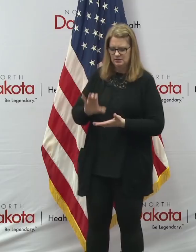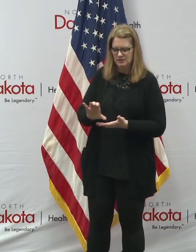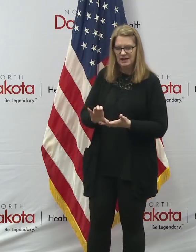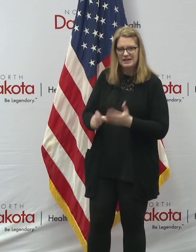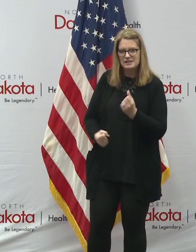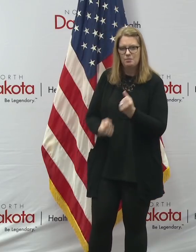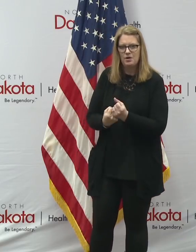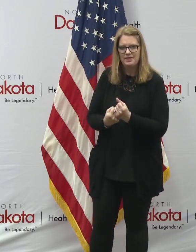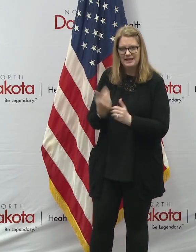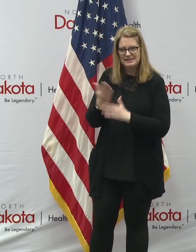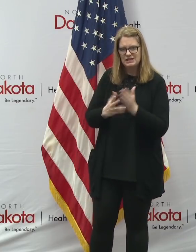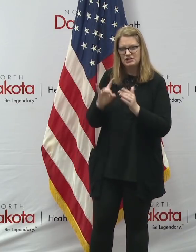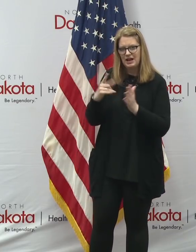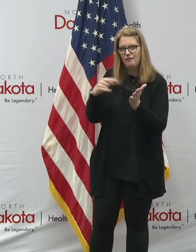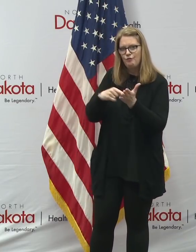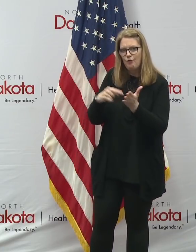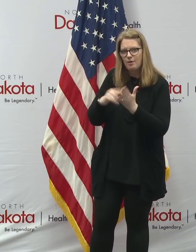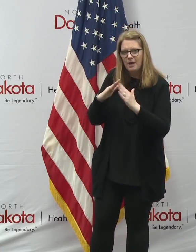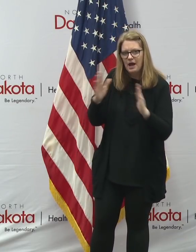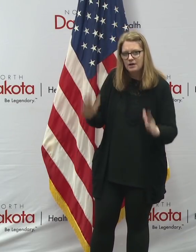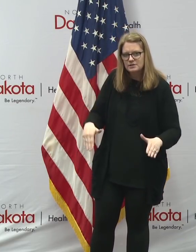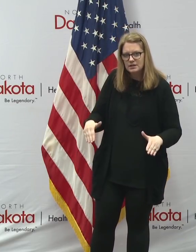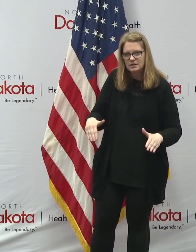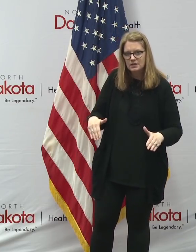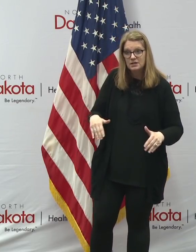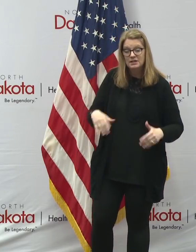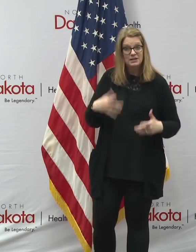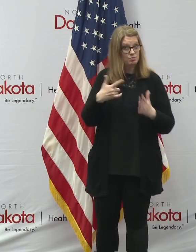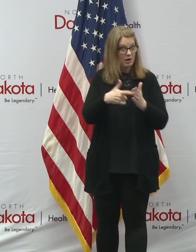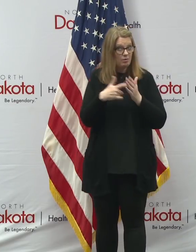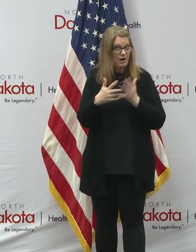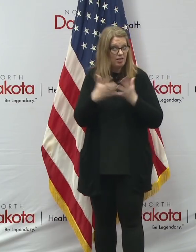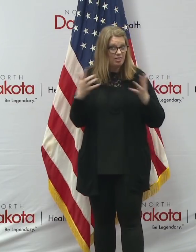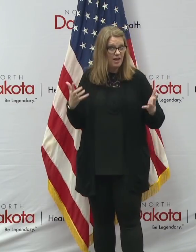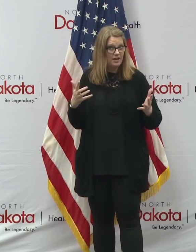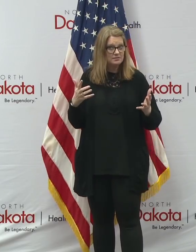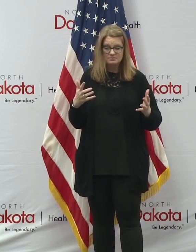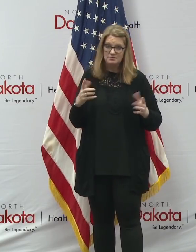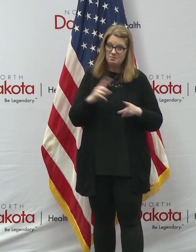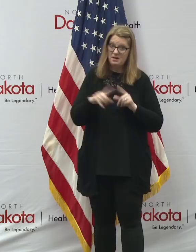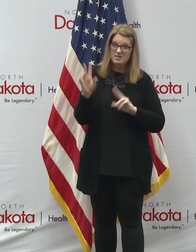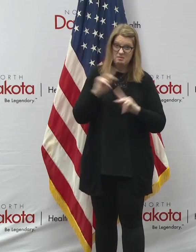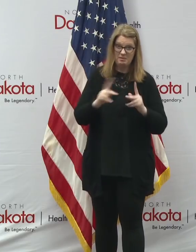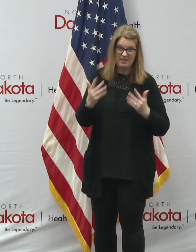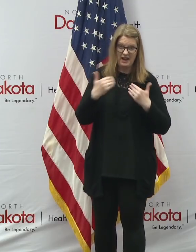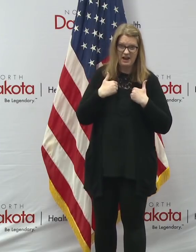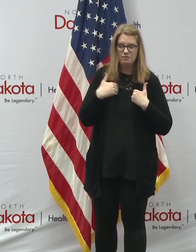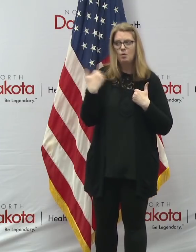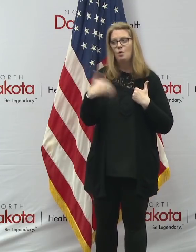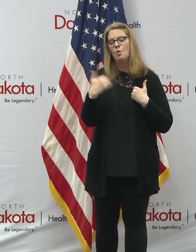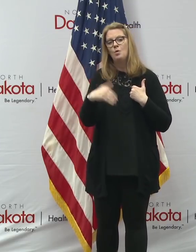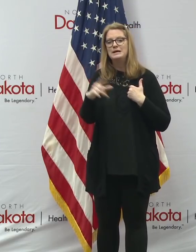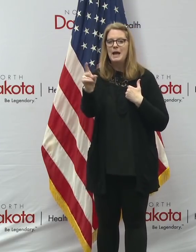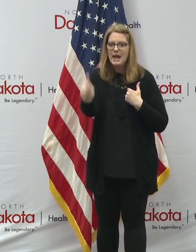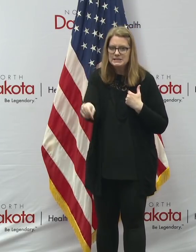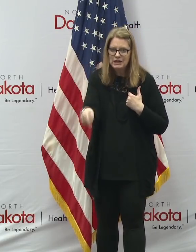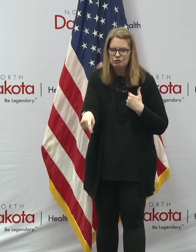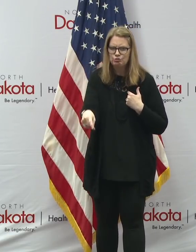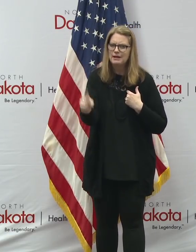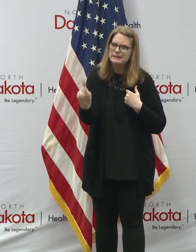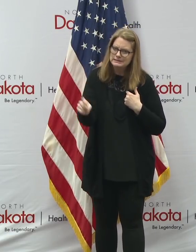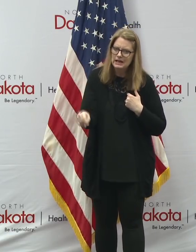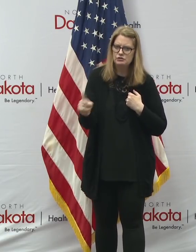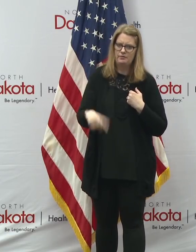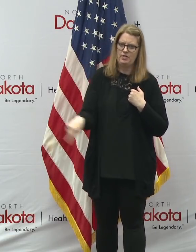affordable housing. The good news is we haven't required a lot of that in North Dakota, but the people that have it, it's essential for them. So I like what they're doing because it's,